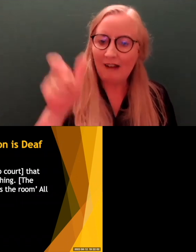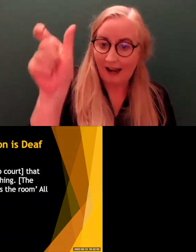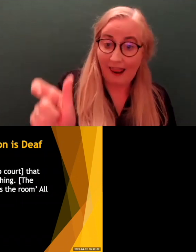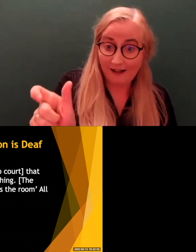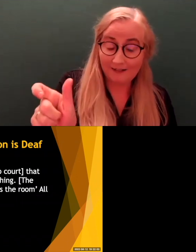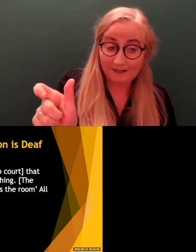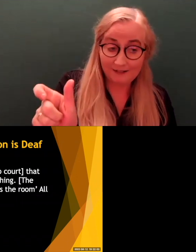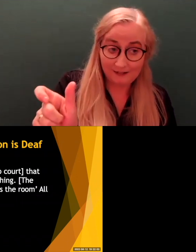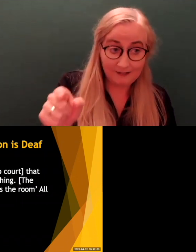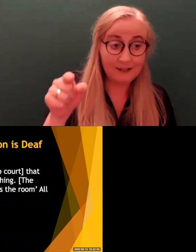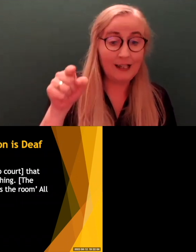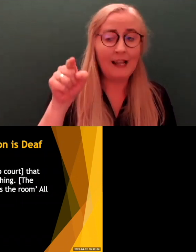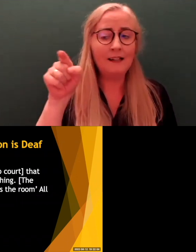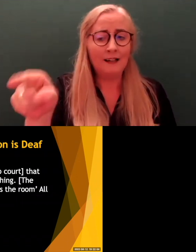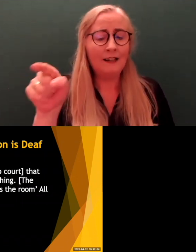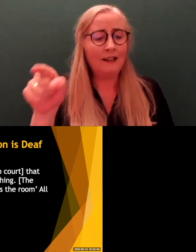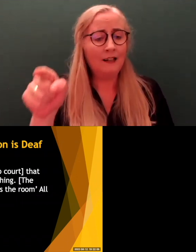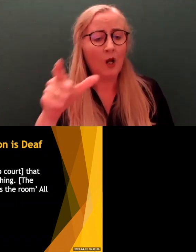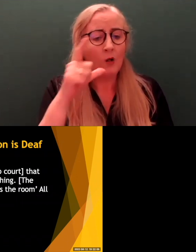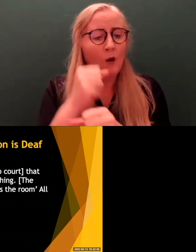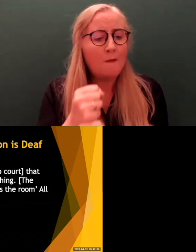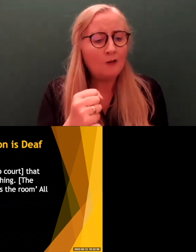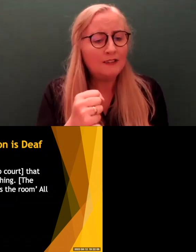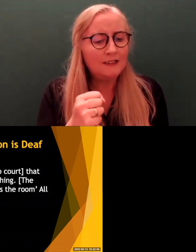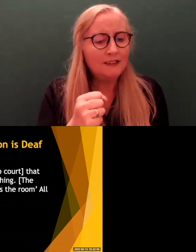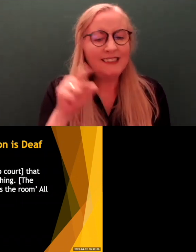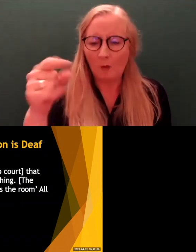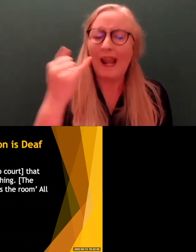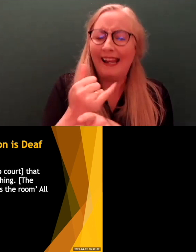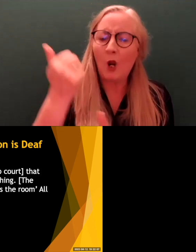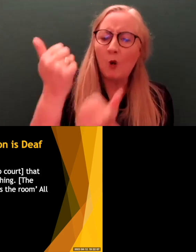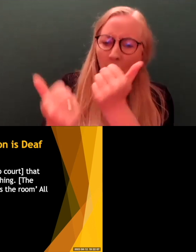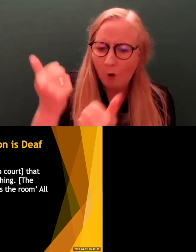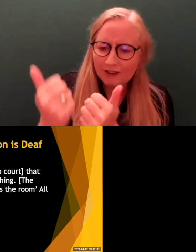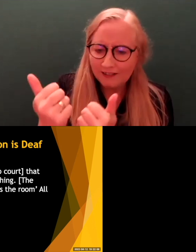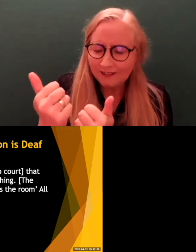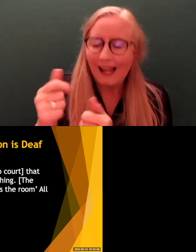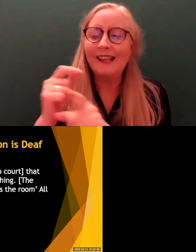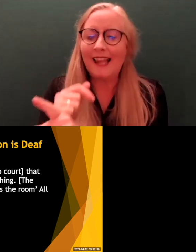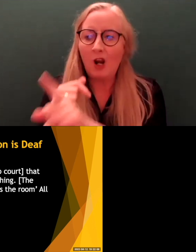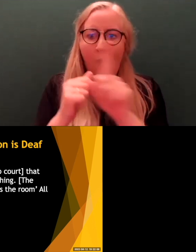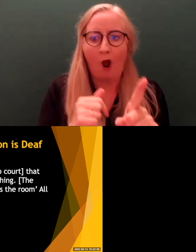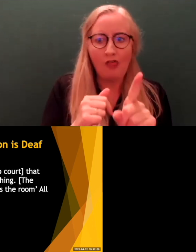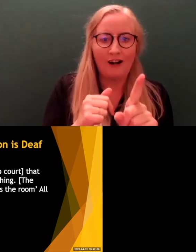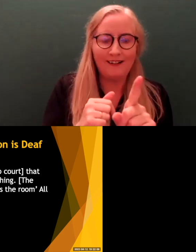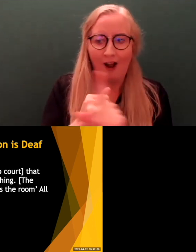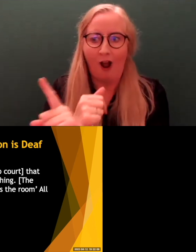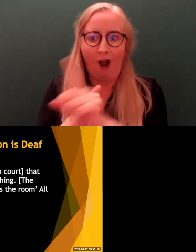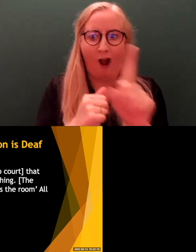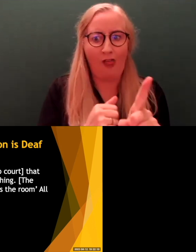they talked about, so they were in court. And then there was the other side in the court. And the other side, it was suggested